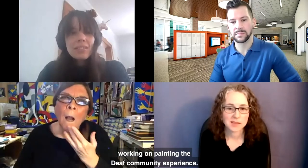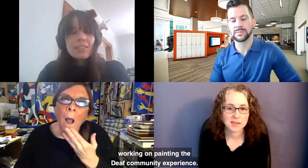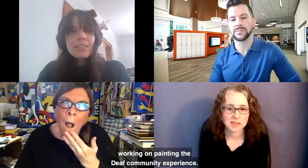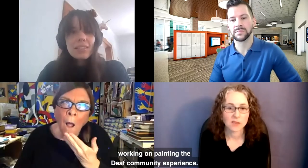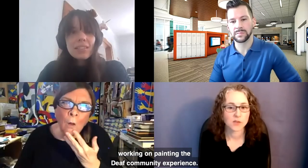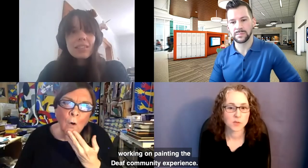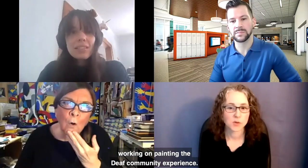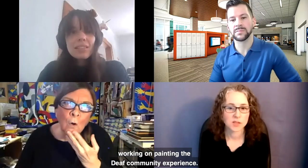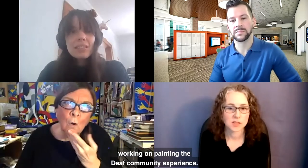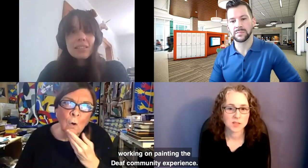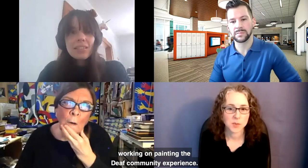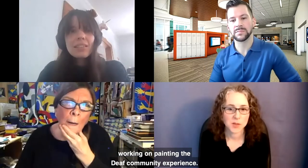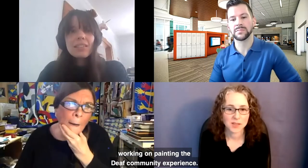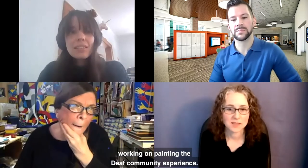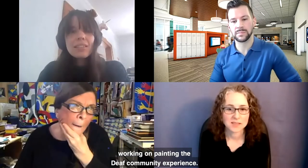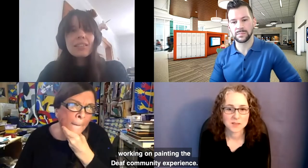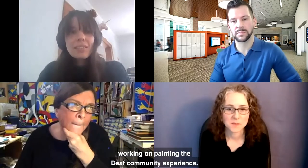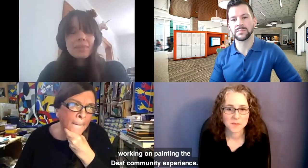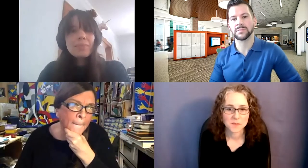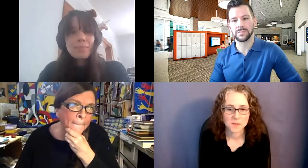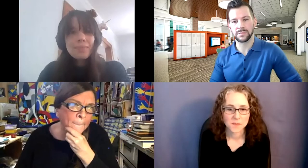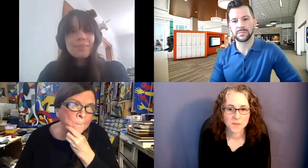painting the Deaf Community Experience.